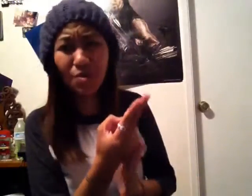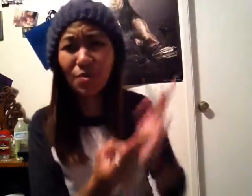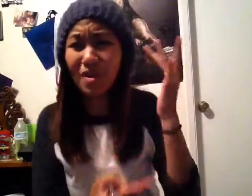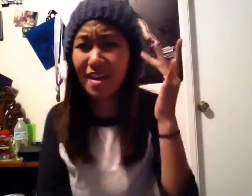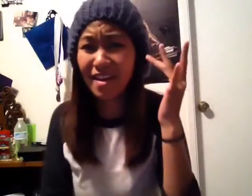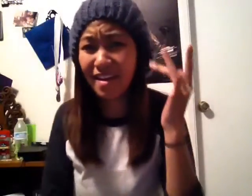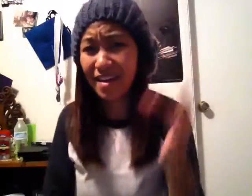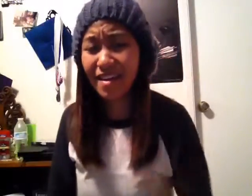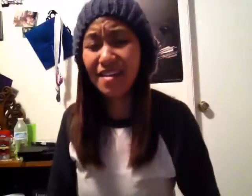them the truth